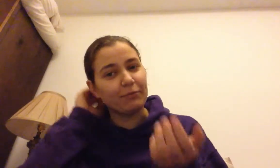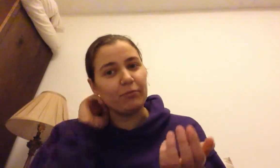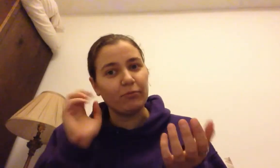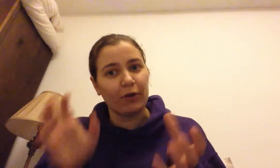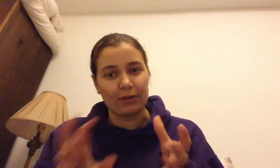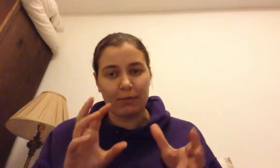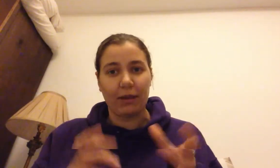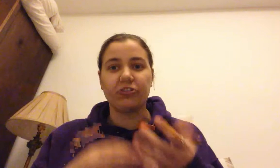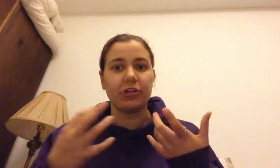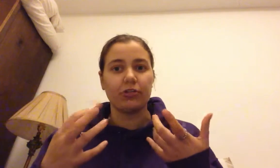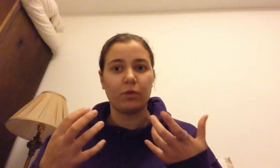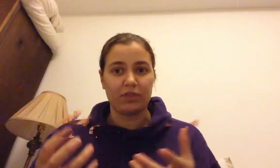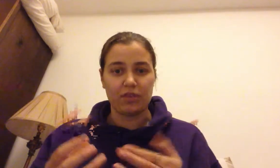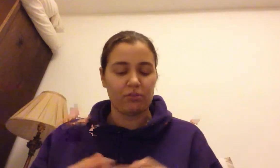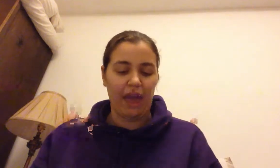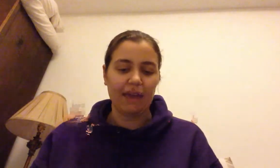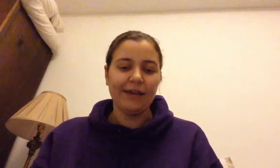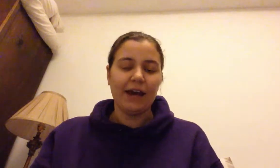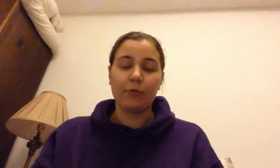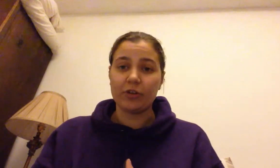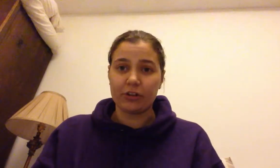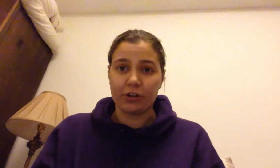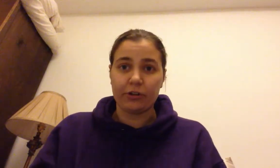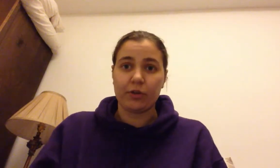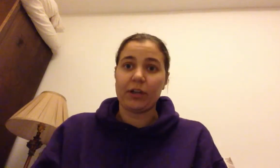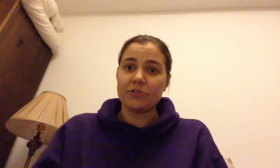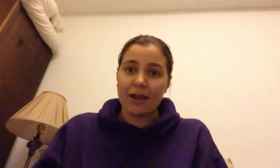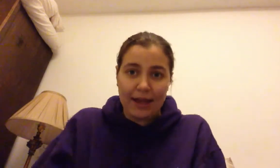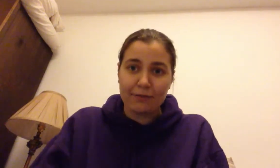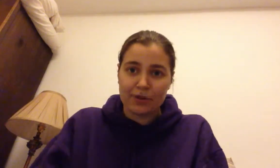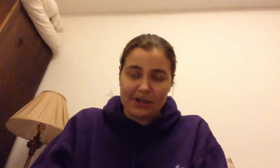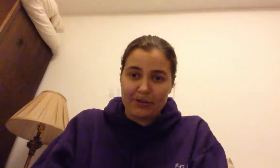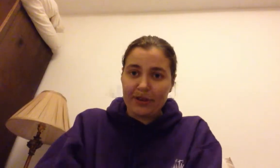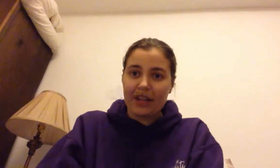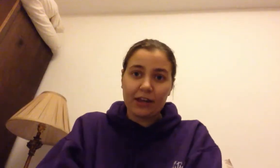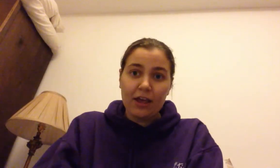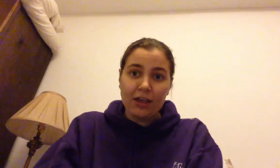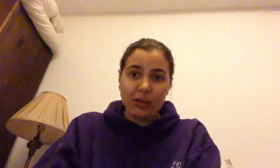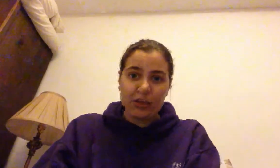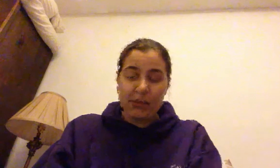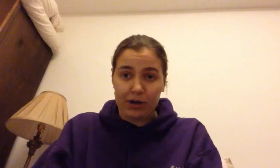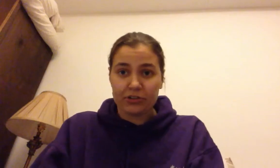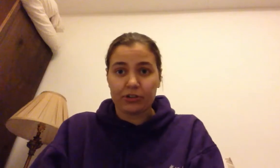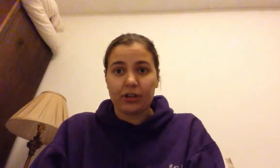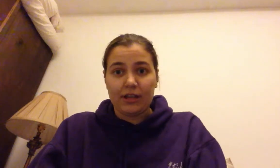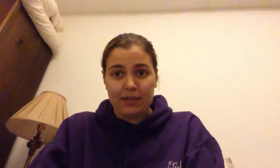focus my PhD within the UK. Um, we're generally there three years. I have three years of funding through the Marshall EPA